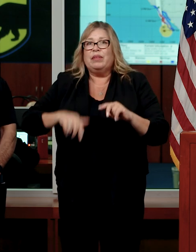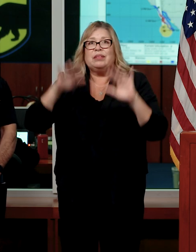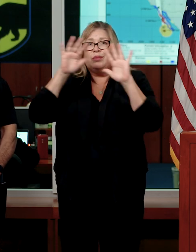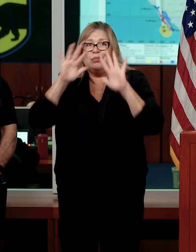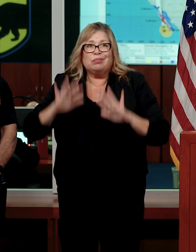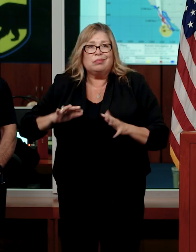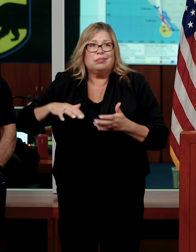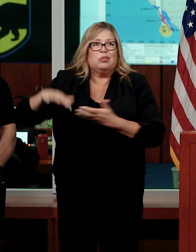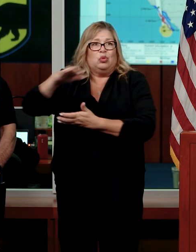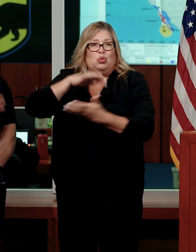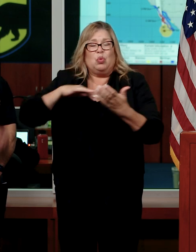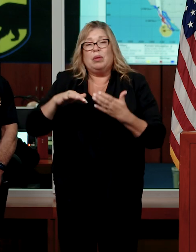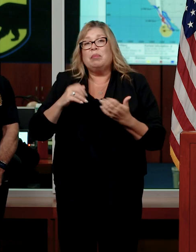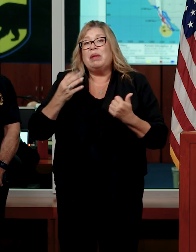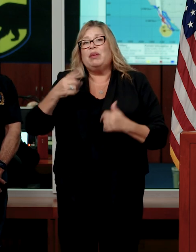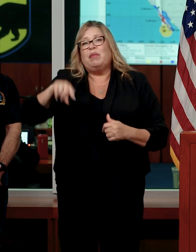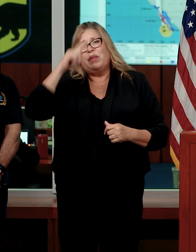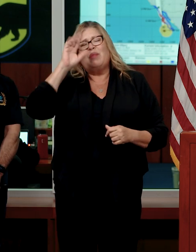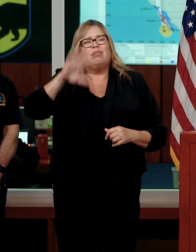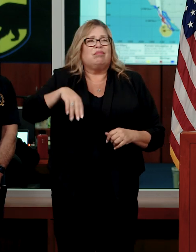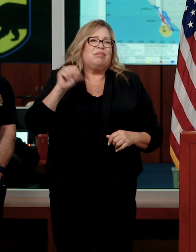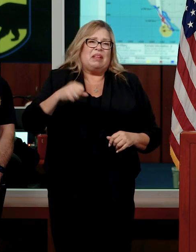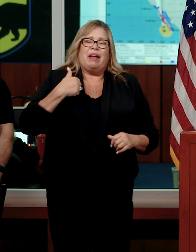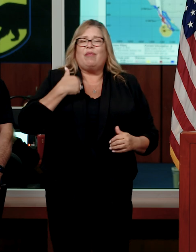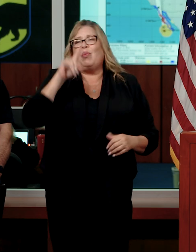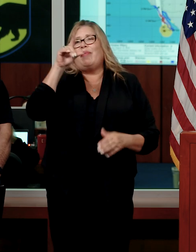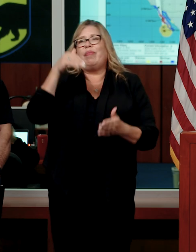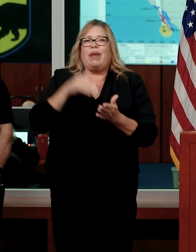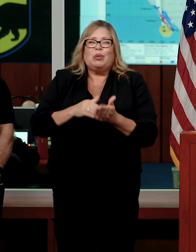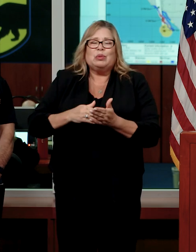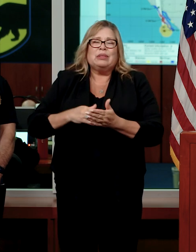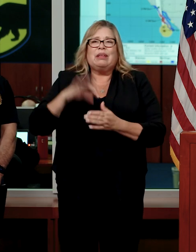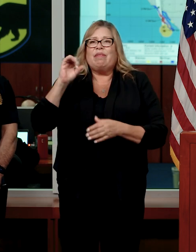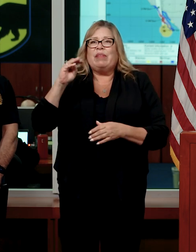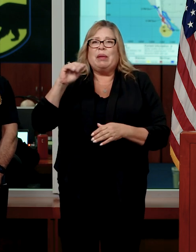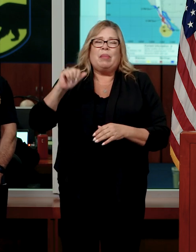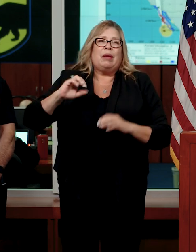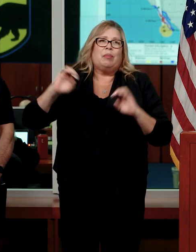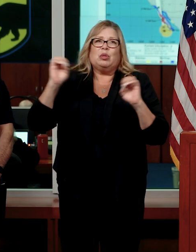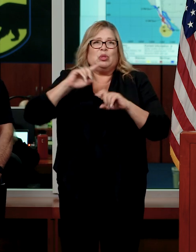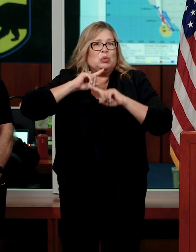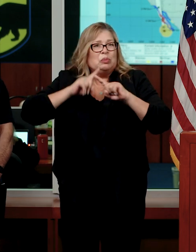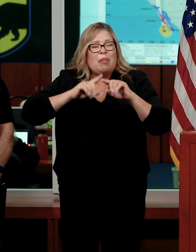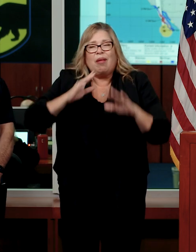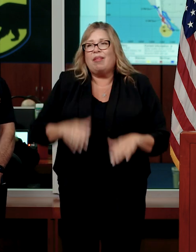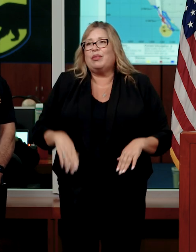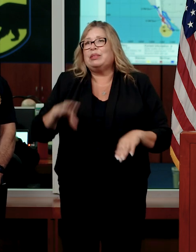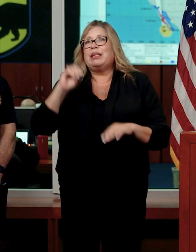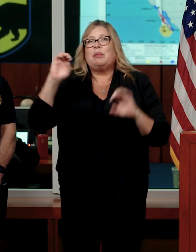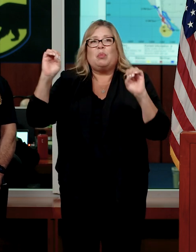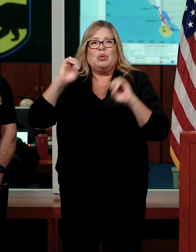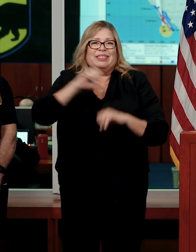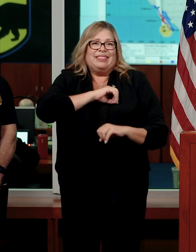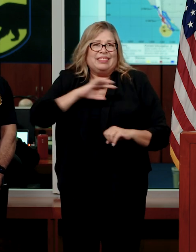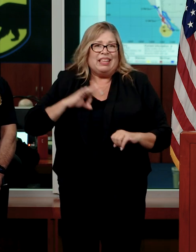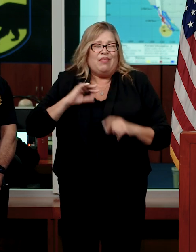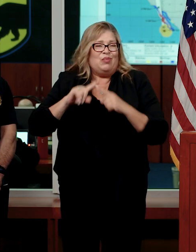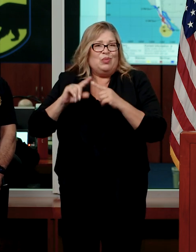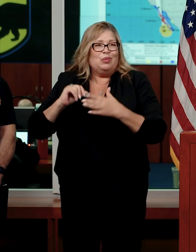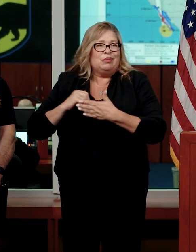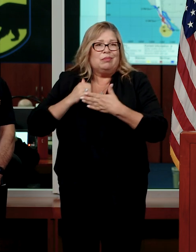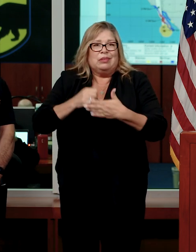Many might be thinking, yes, we have 1,000 FEMA emergency responders and emergency staff supporting